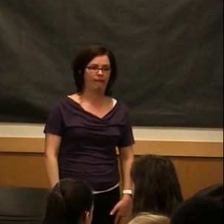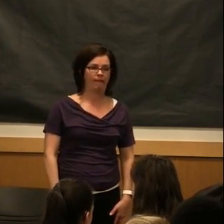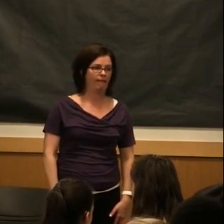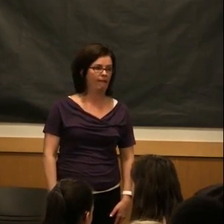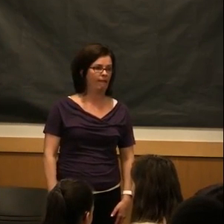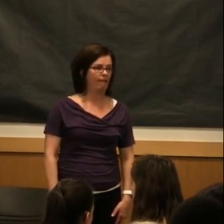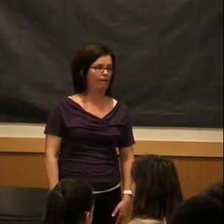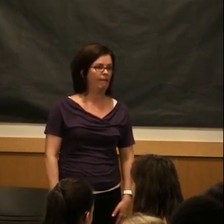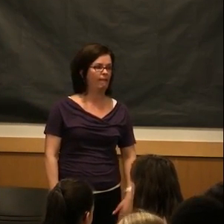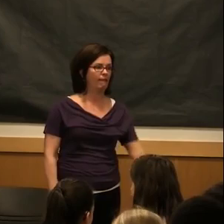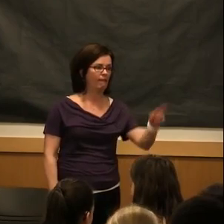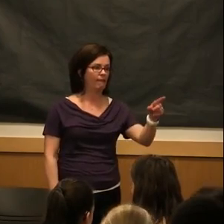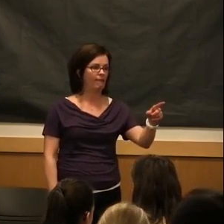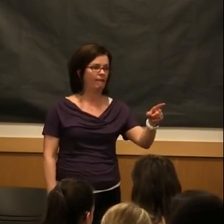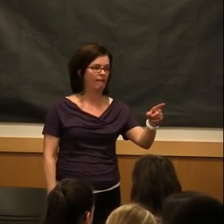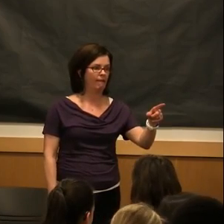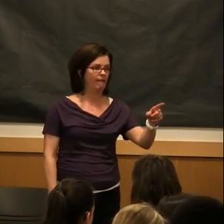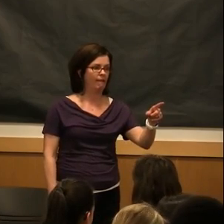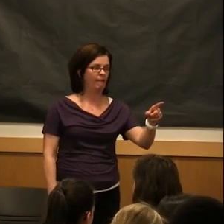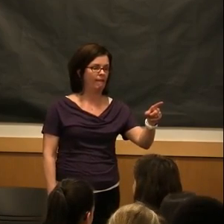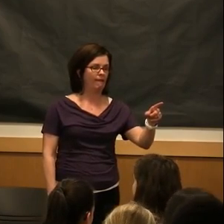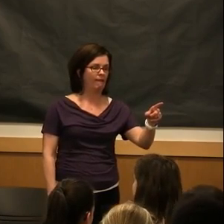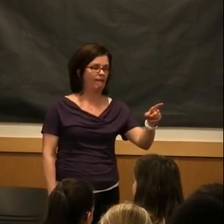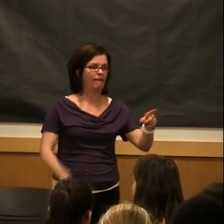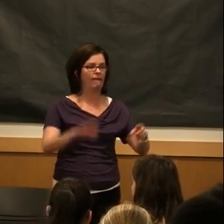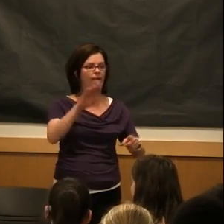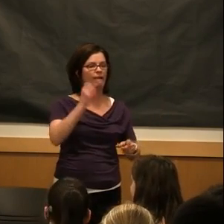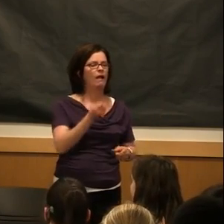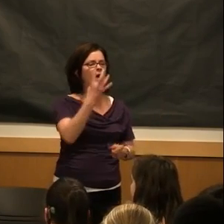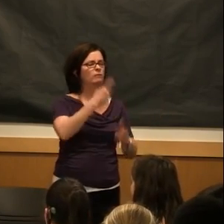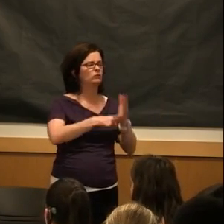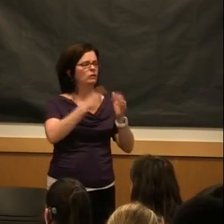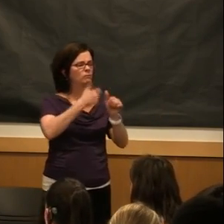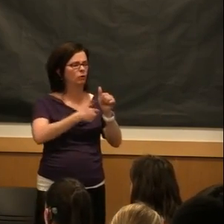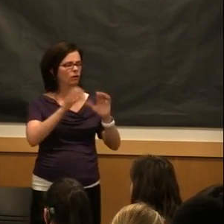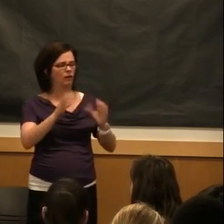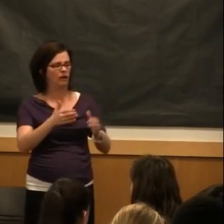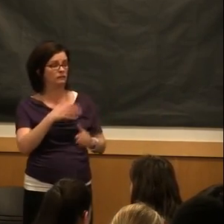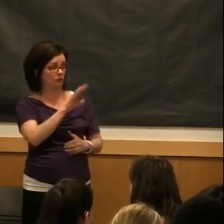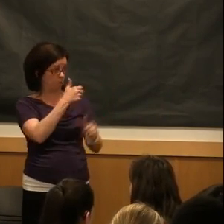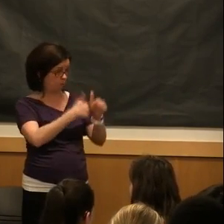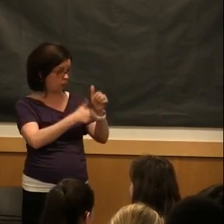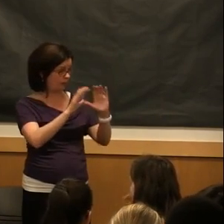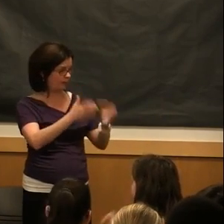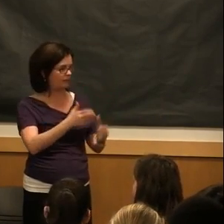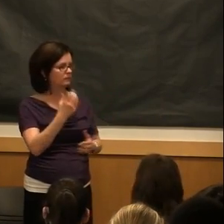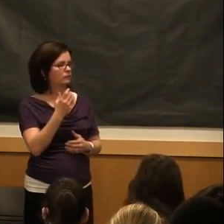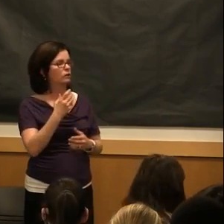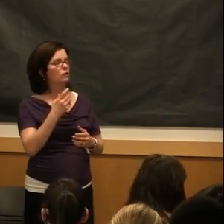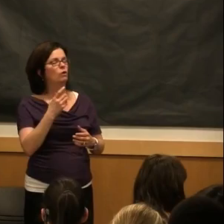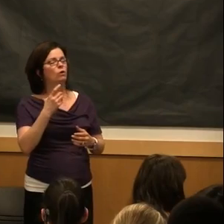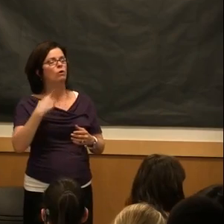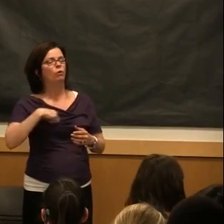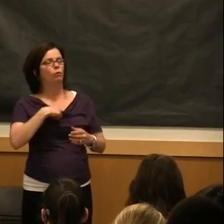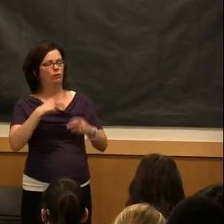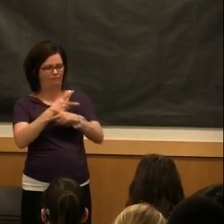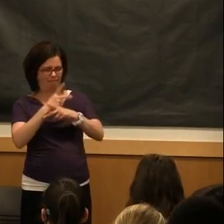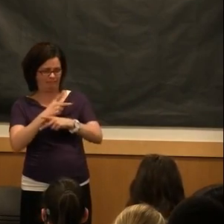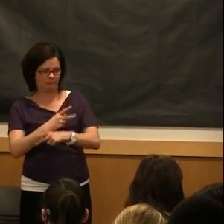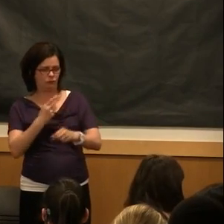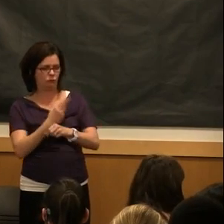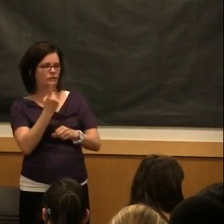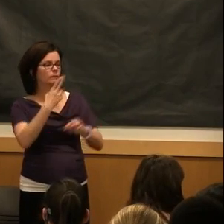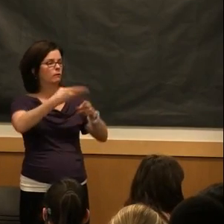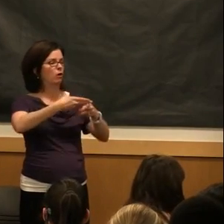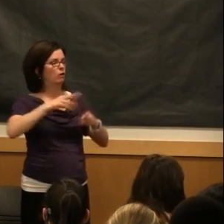How much does it cost per class? Per class? So, we go off of what we call credit hours. And